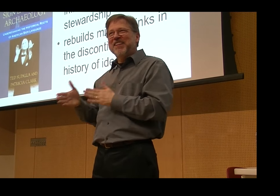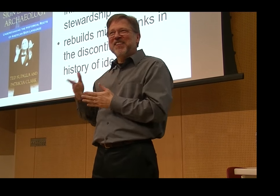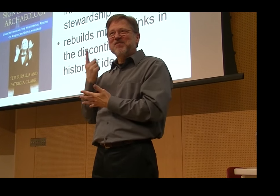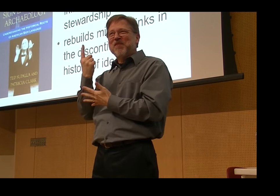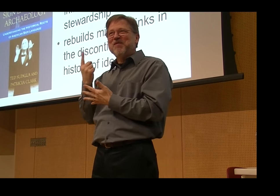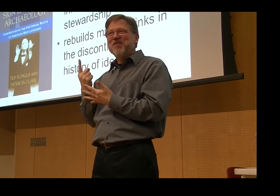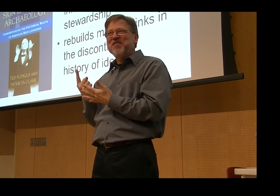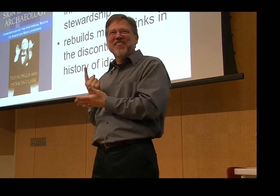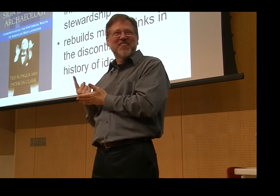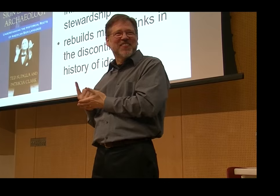There are 12 chapters.